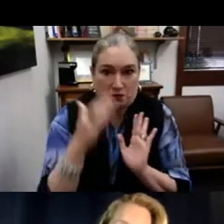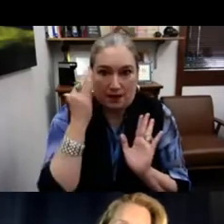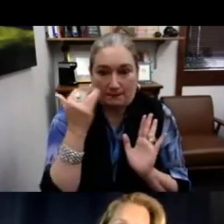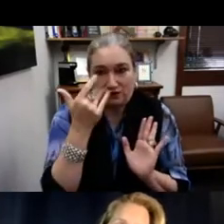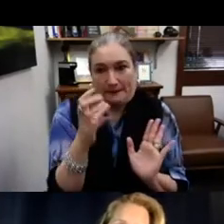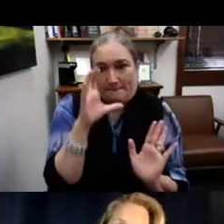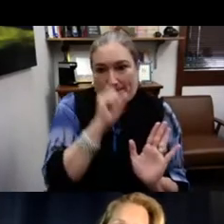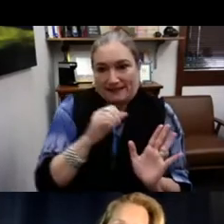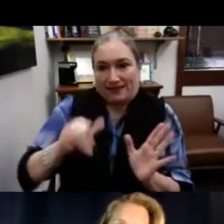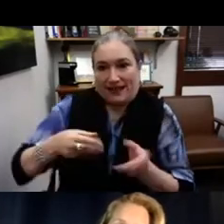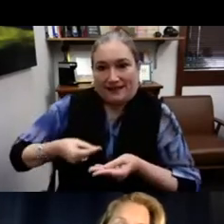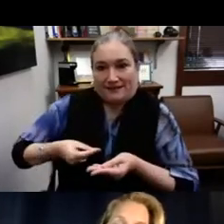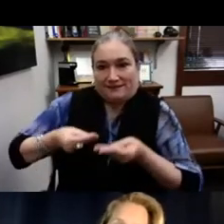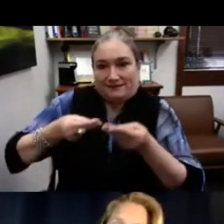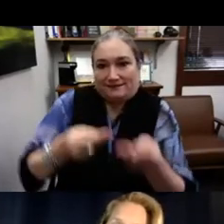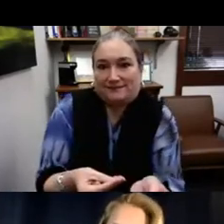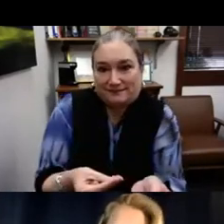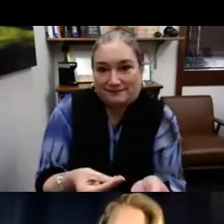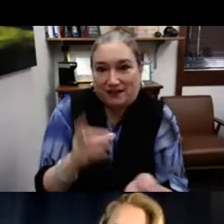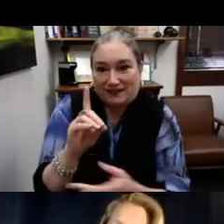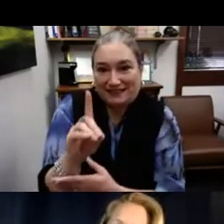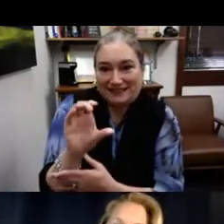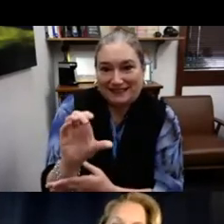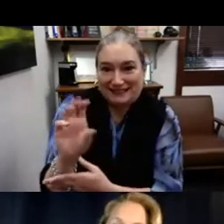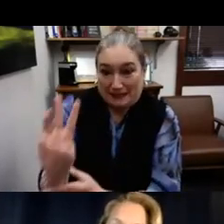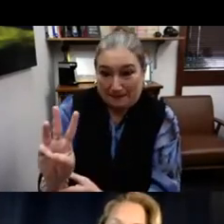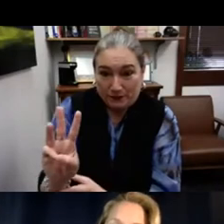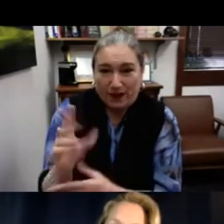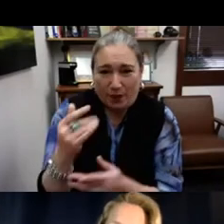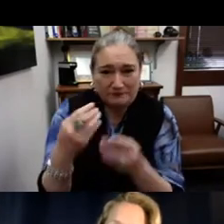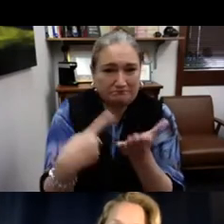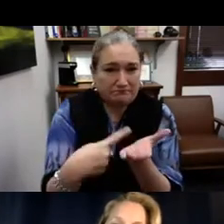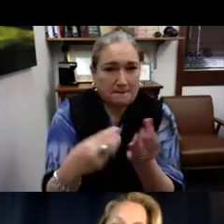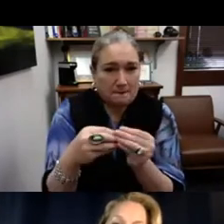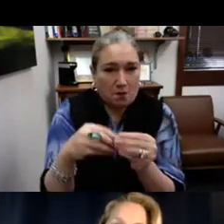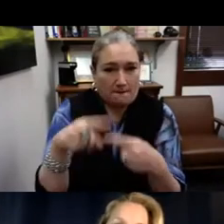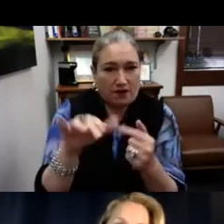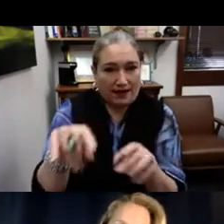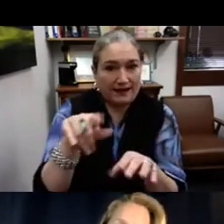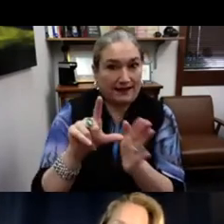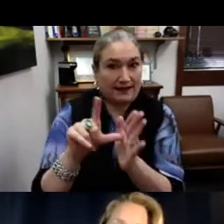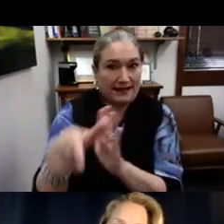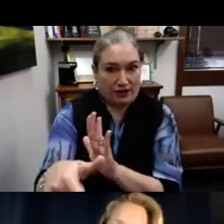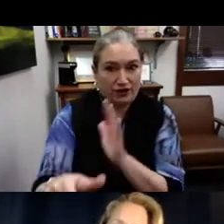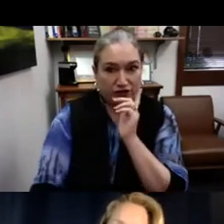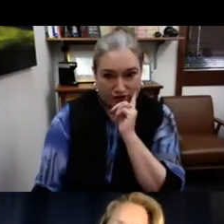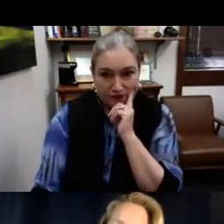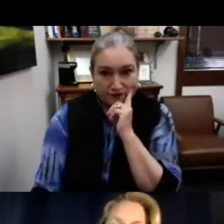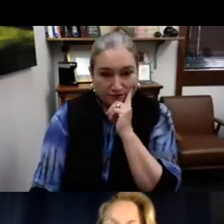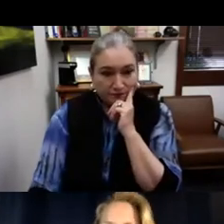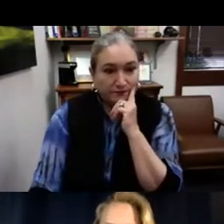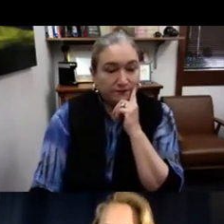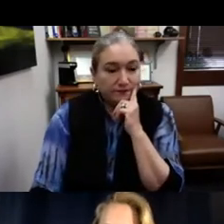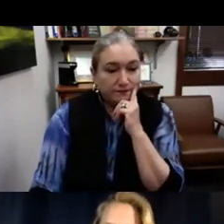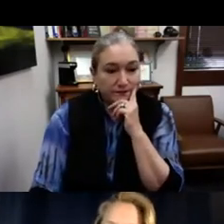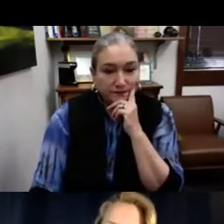crisis because they're missing that cultural competency of the DCCW that's passed on.